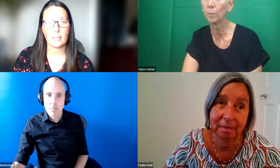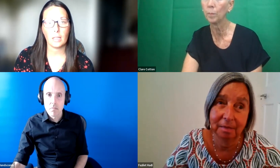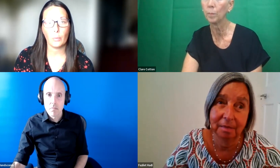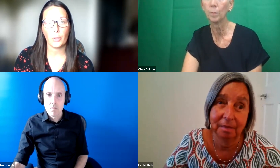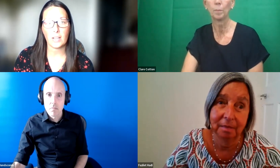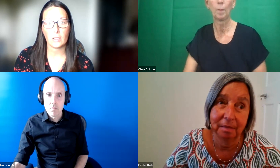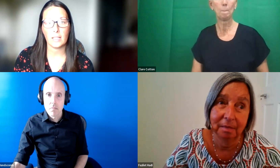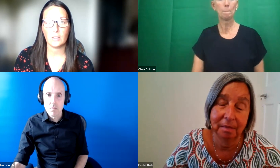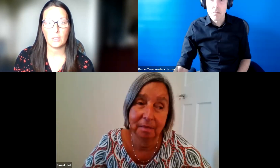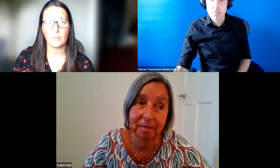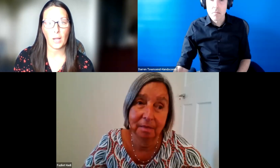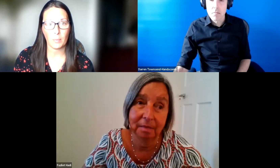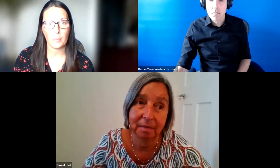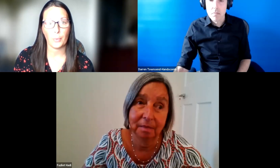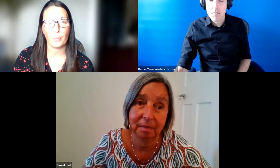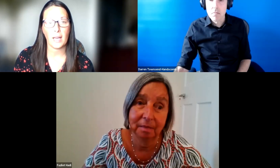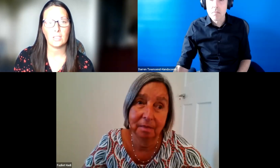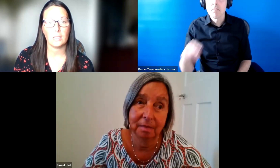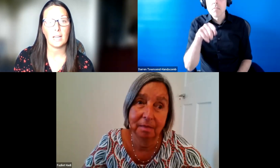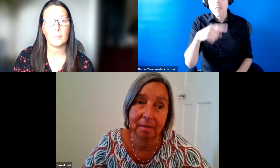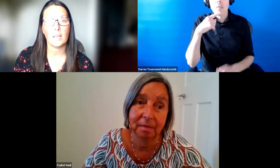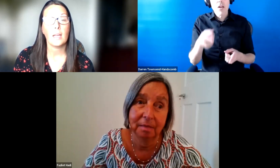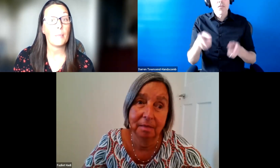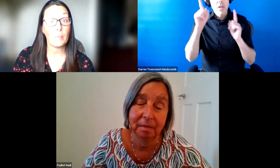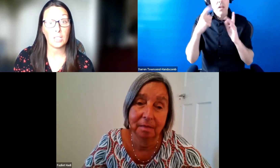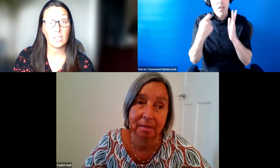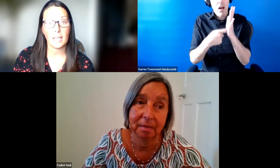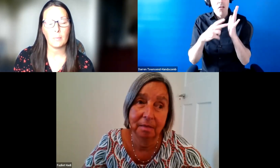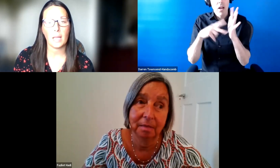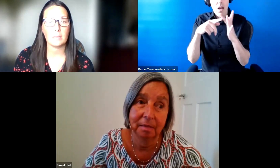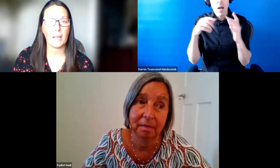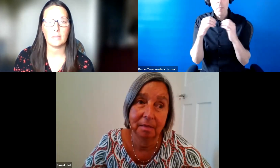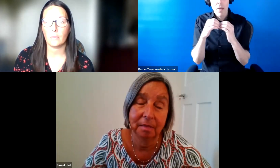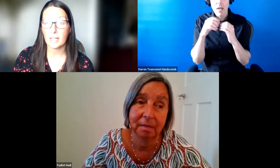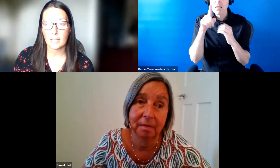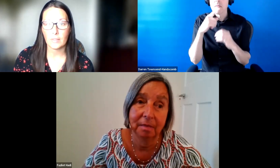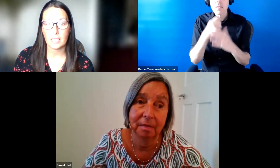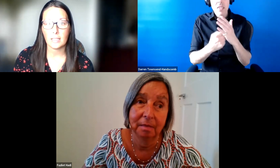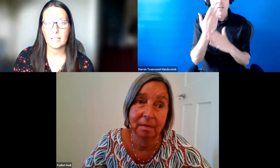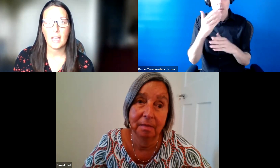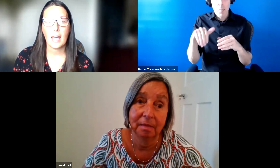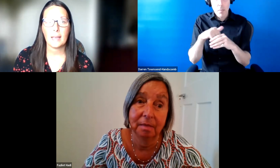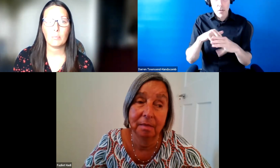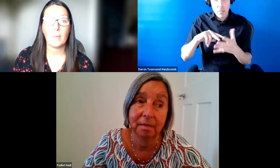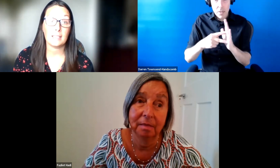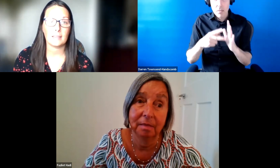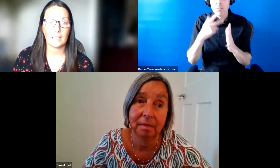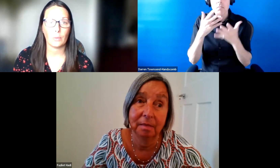the Royal National Institute of Blind People, where she developed a membership scheme, expanded advice services, and led many successful